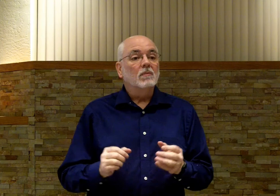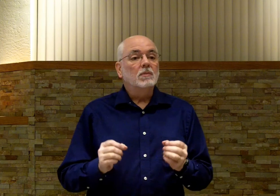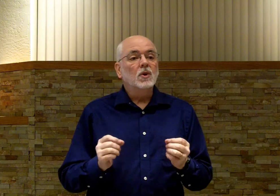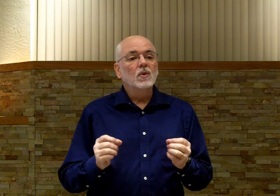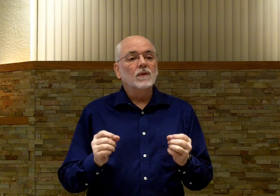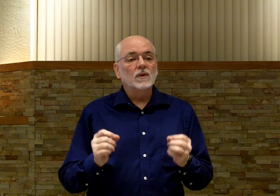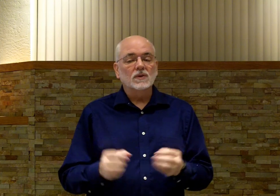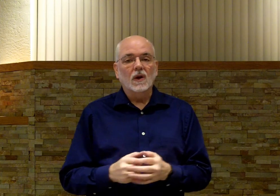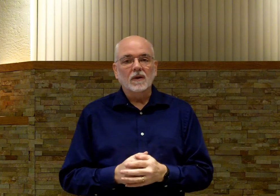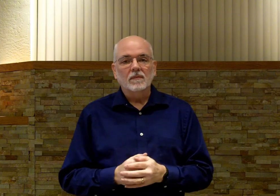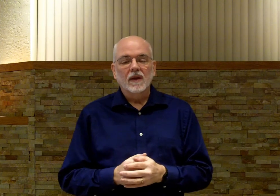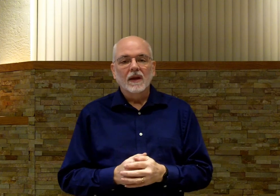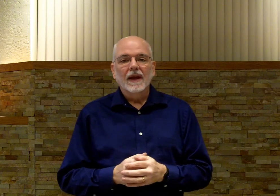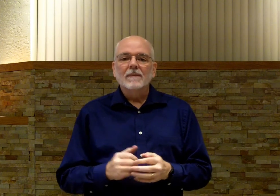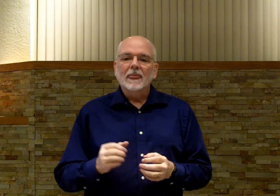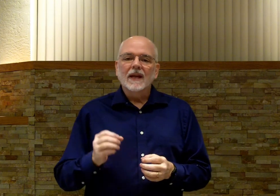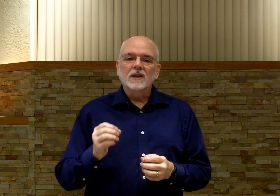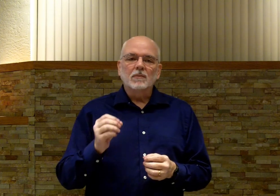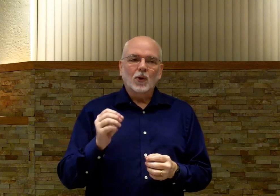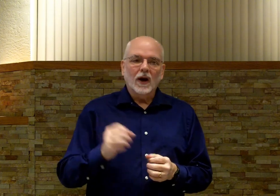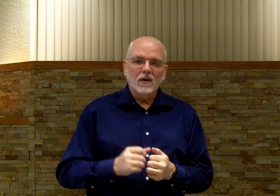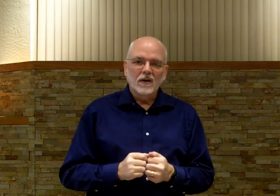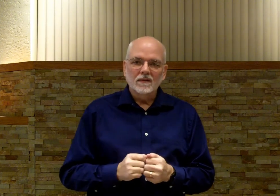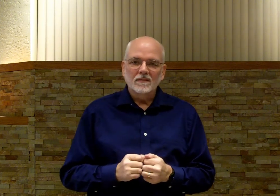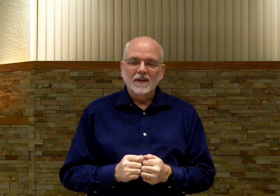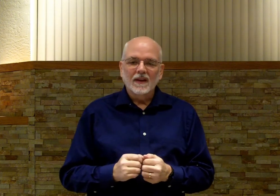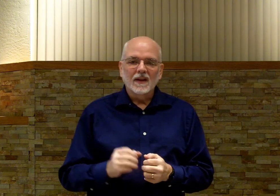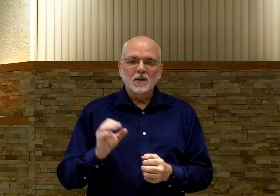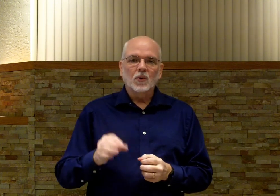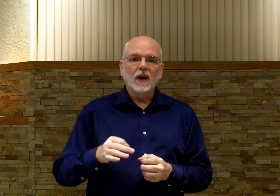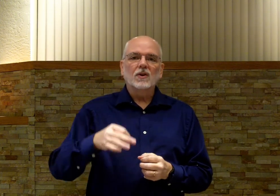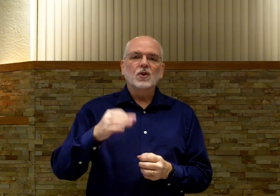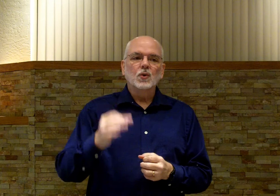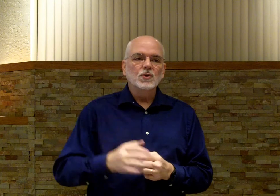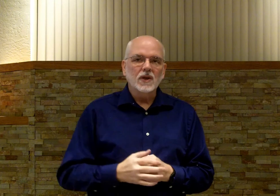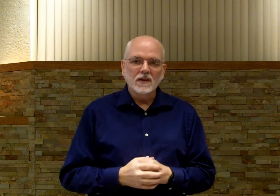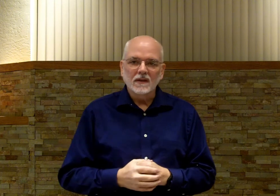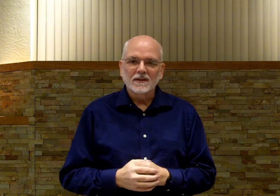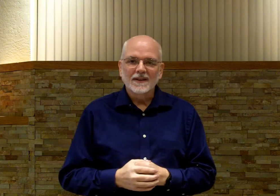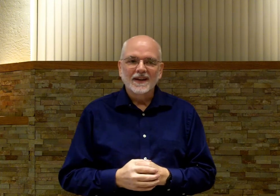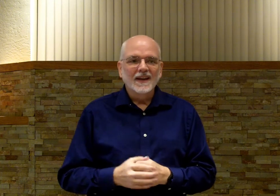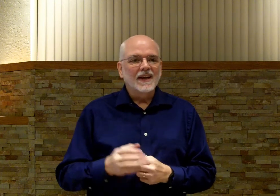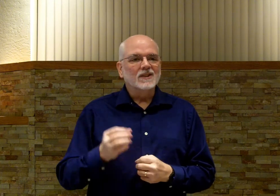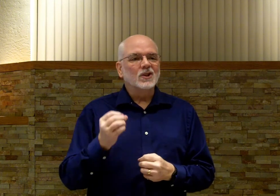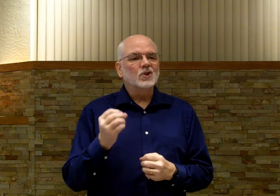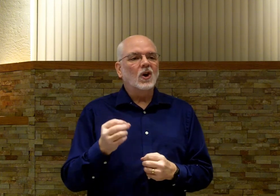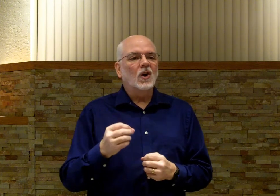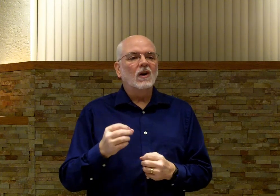Beautiful song. It's a prayer. It's a prayer to Jesus. It's a song